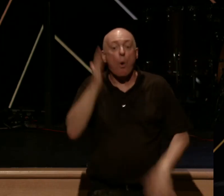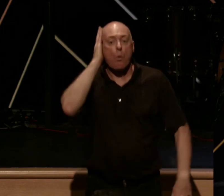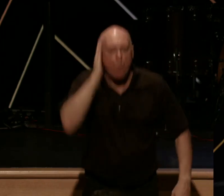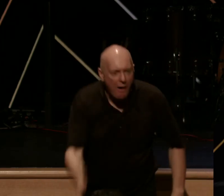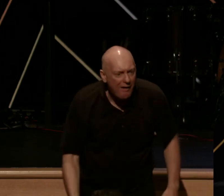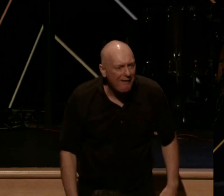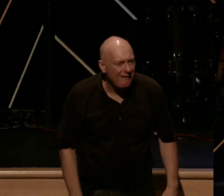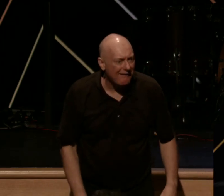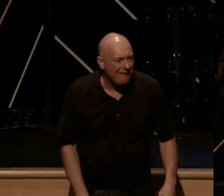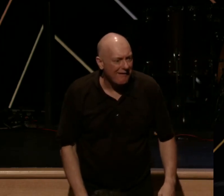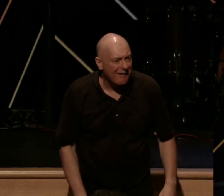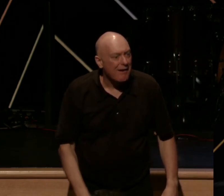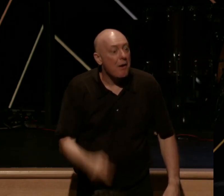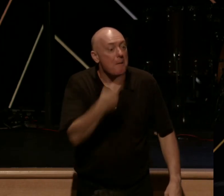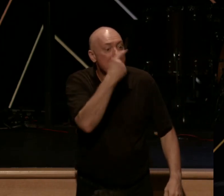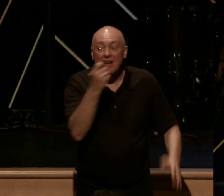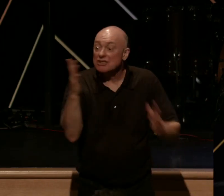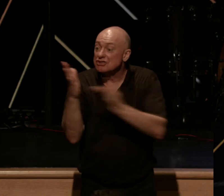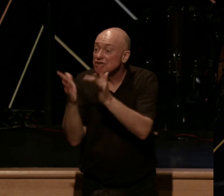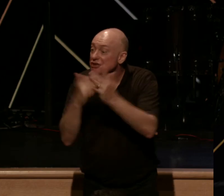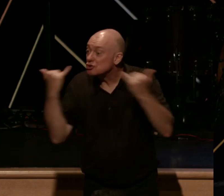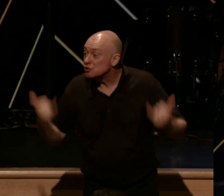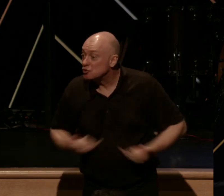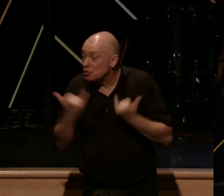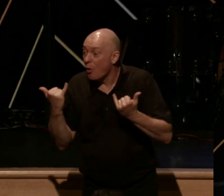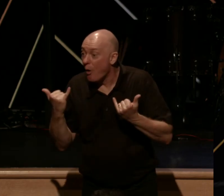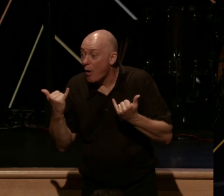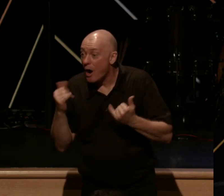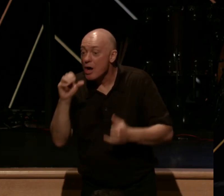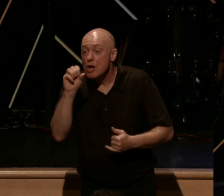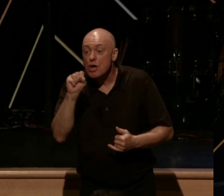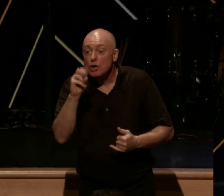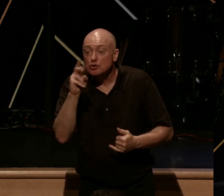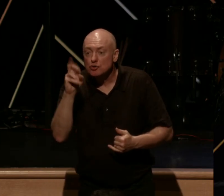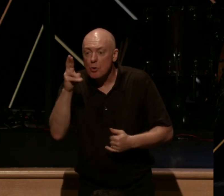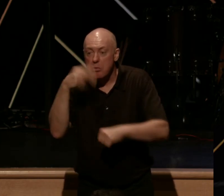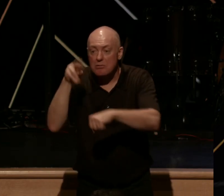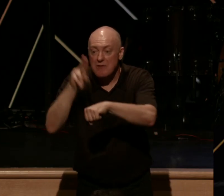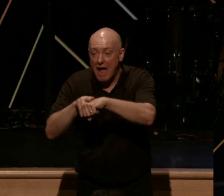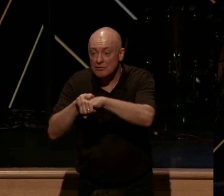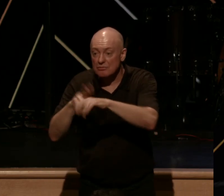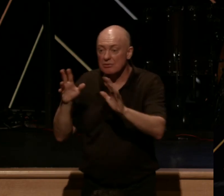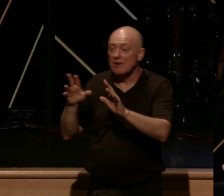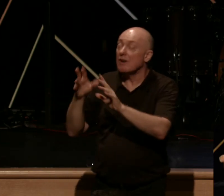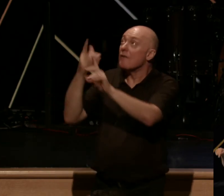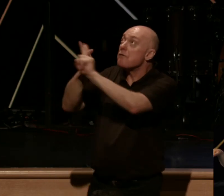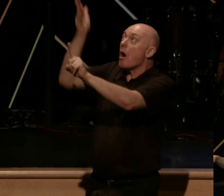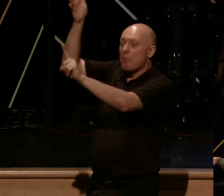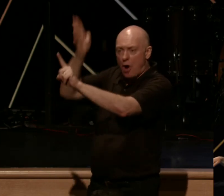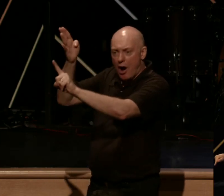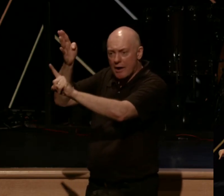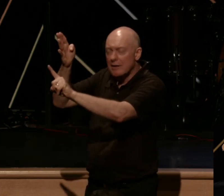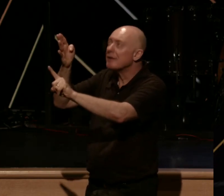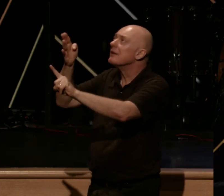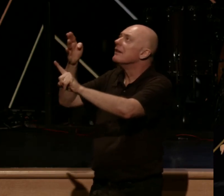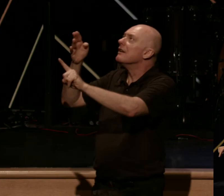Because Jesus' joy is a supernatural joy in God that is not